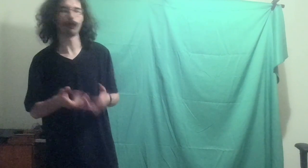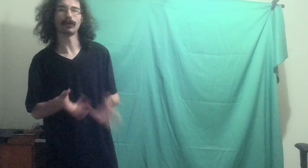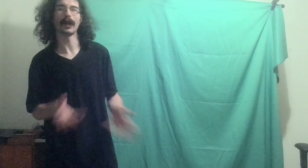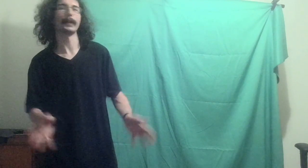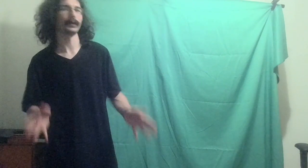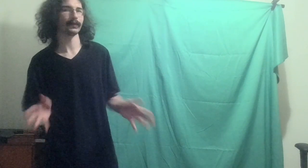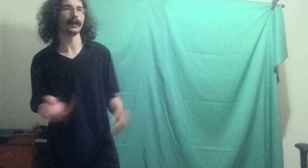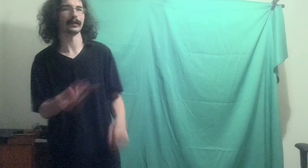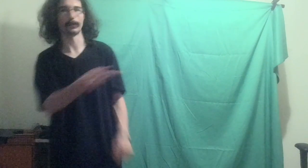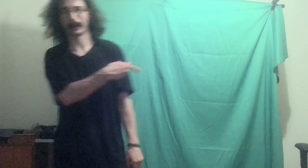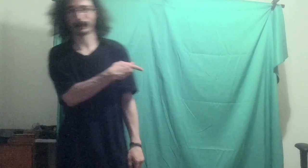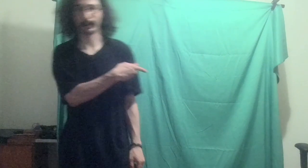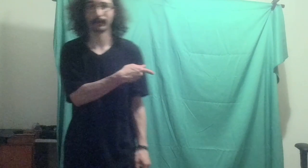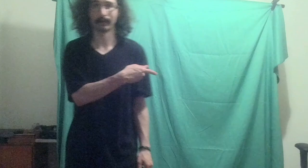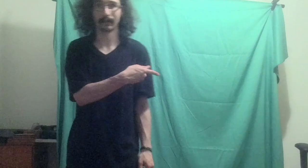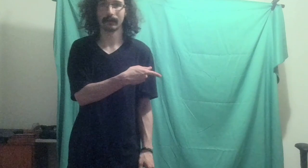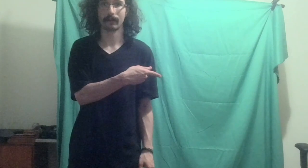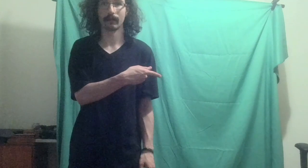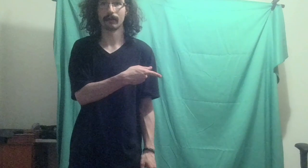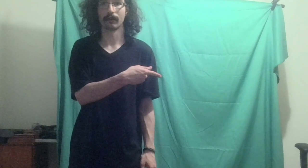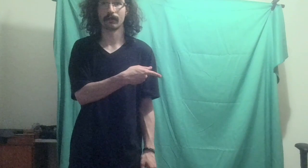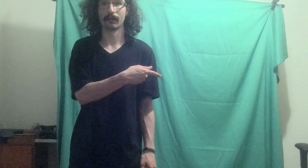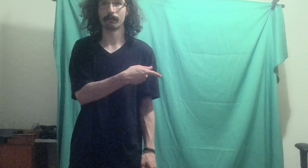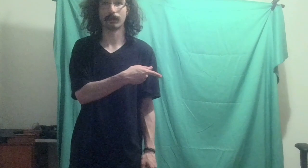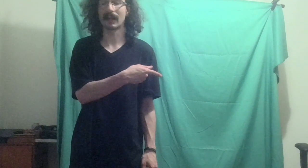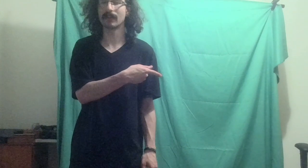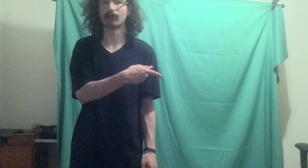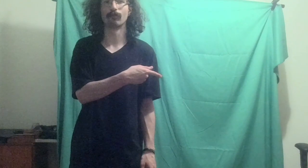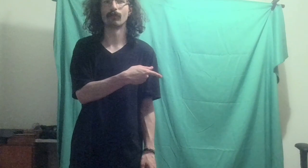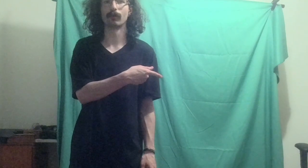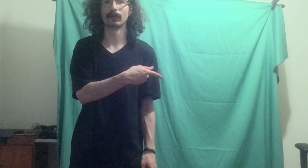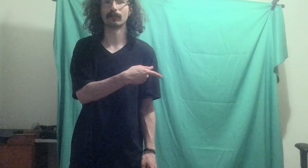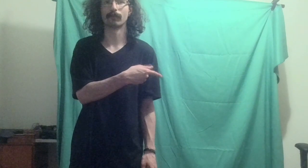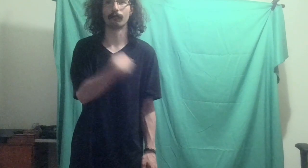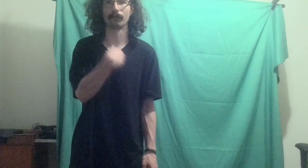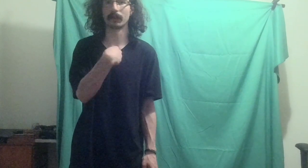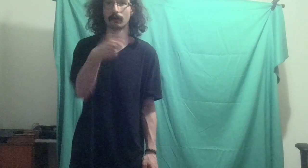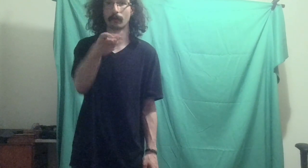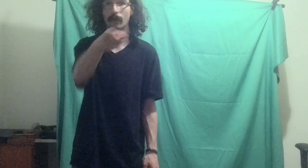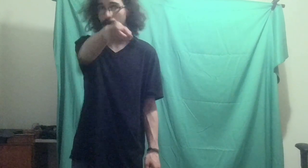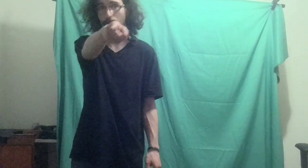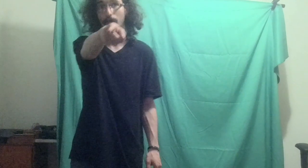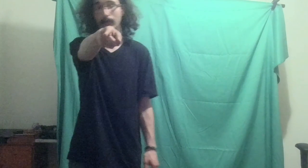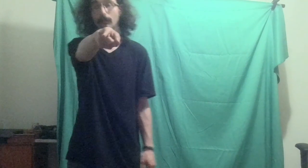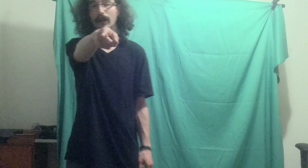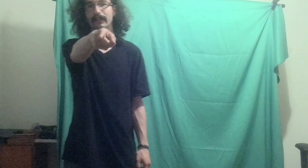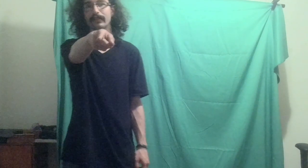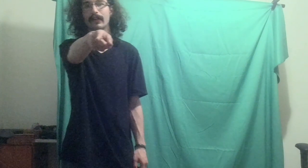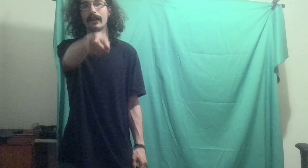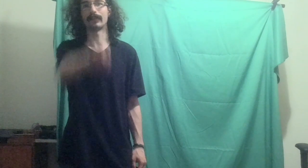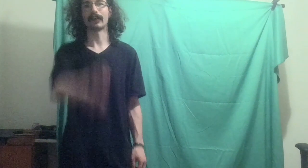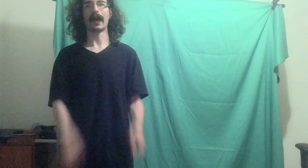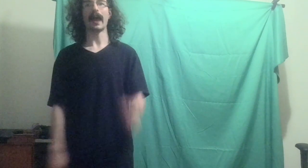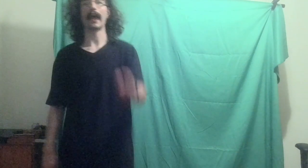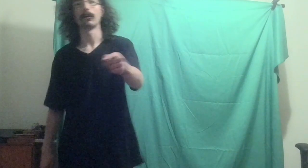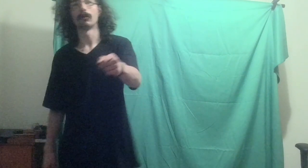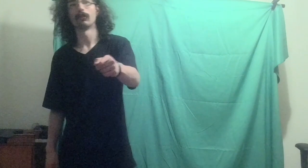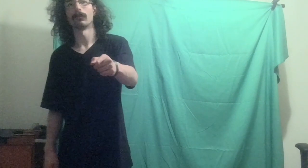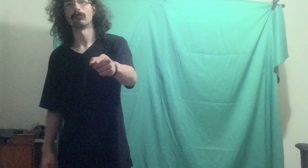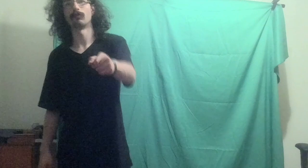lot better than I did back then, but that is no reason for me to go out to one of you guys and say, hey, you've